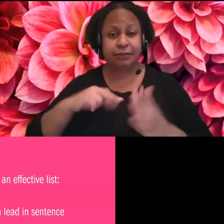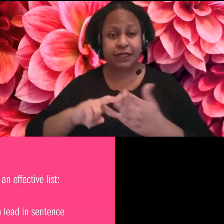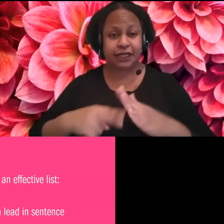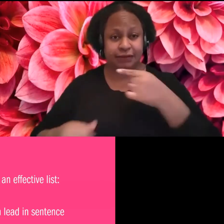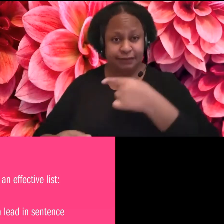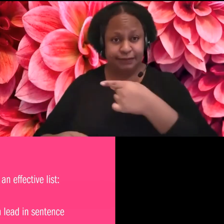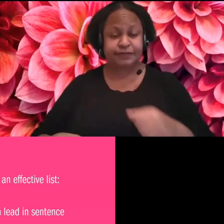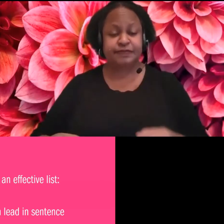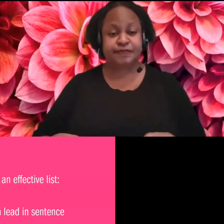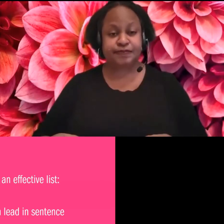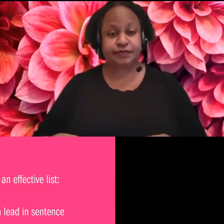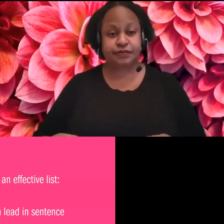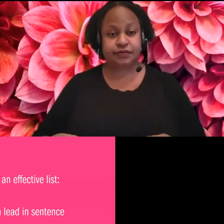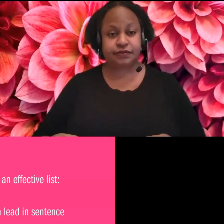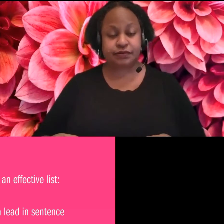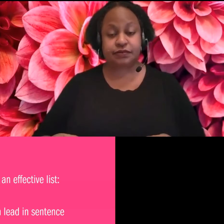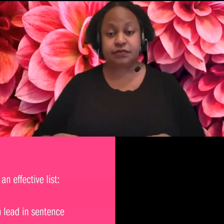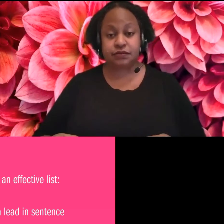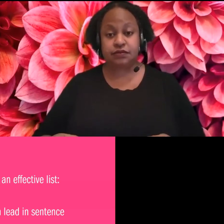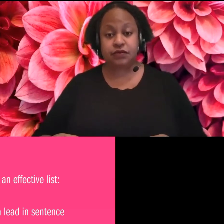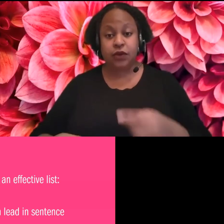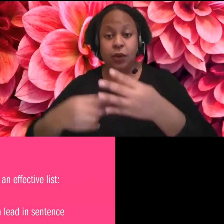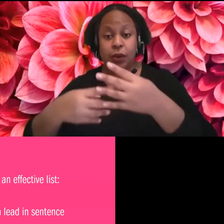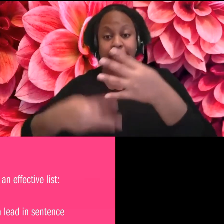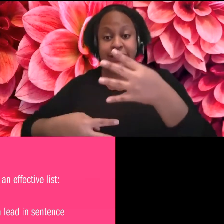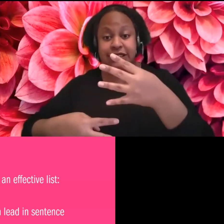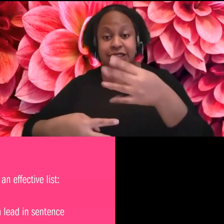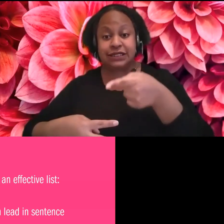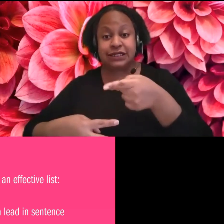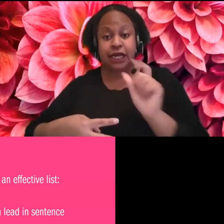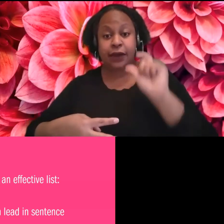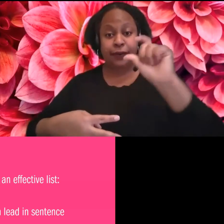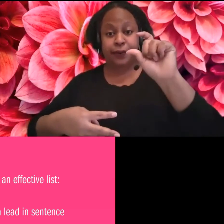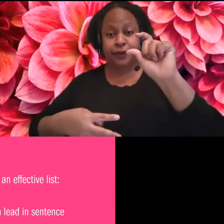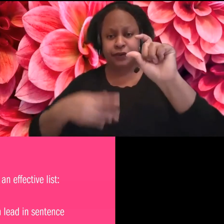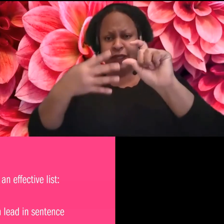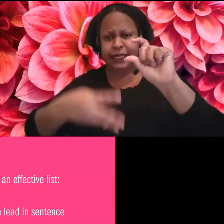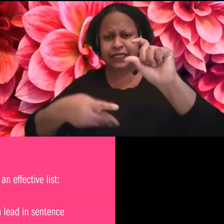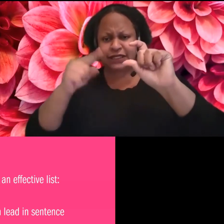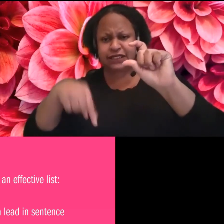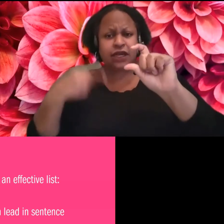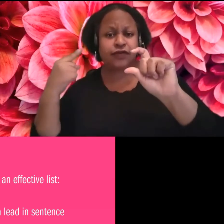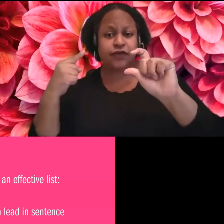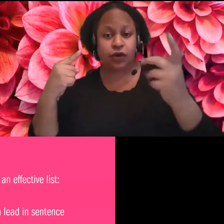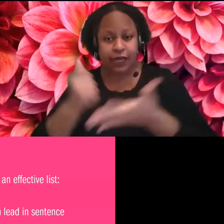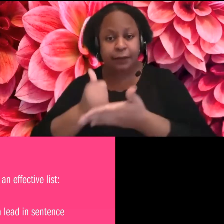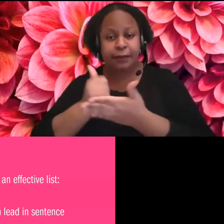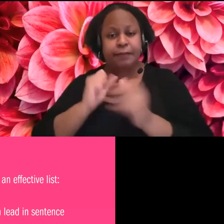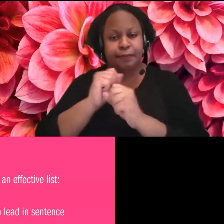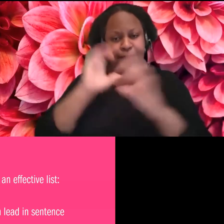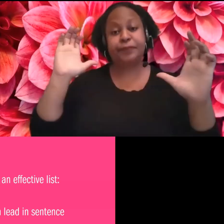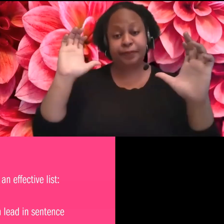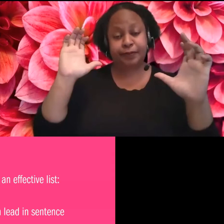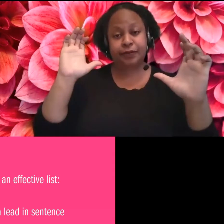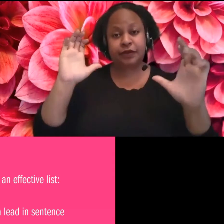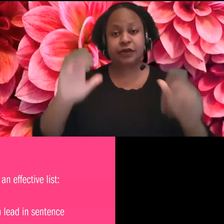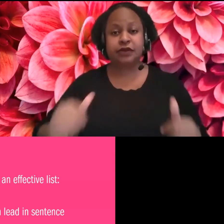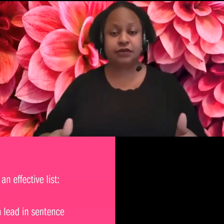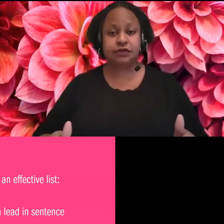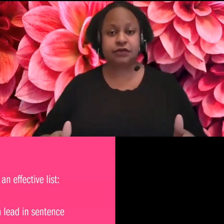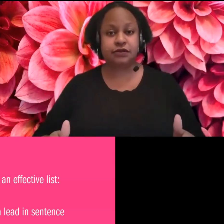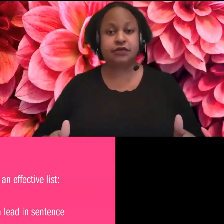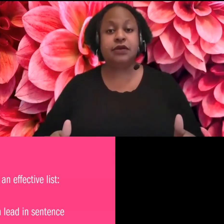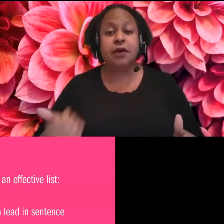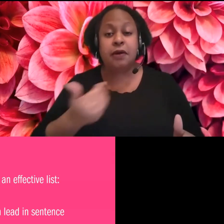explanation of what the list is about. Um, and it's more effective than if I did like a, like a topic